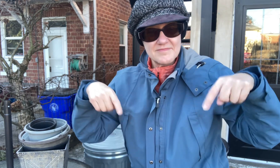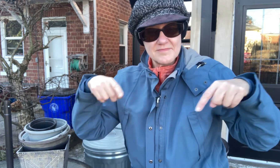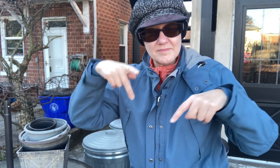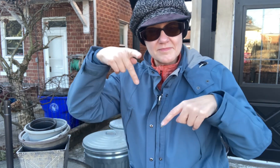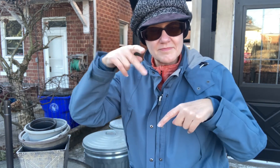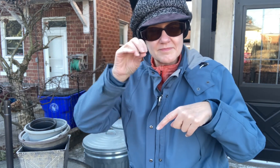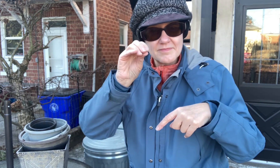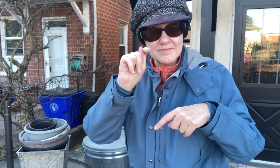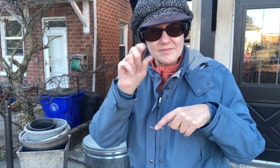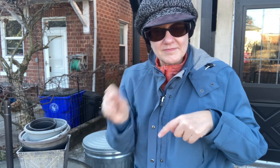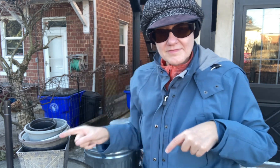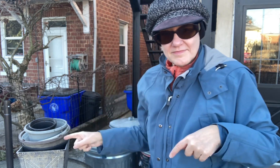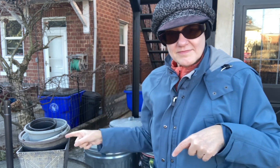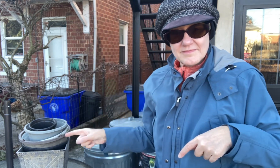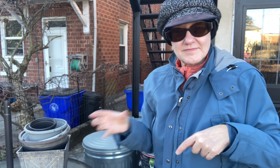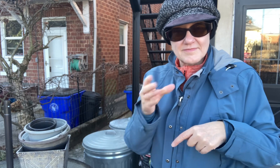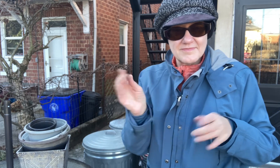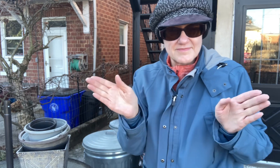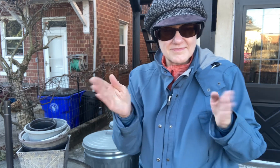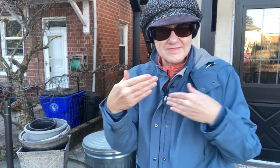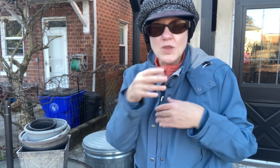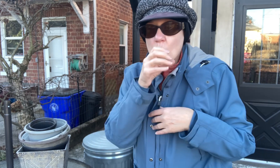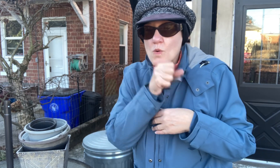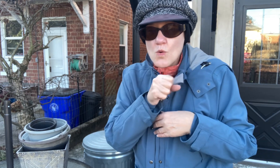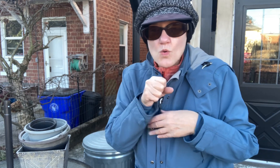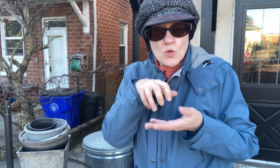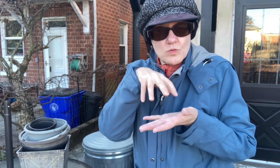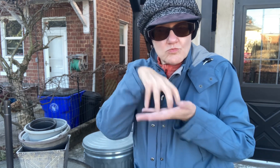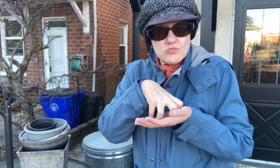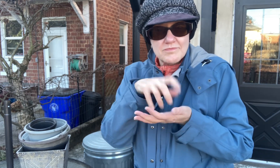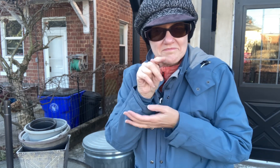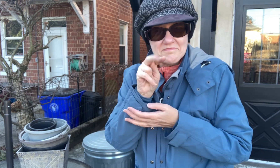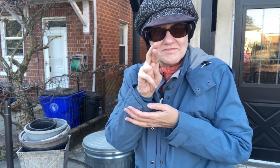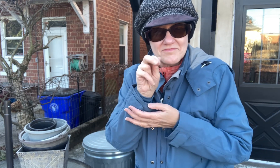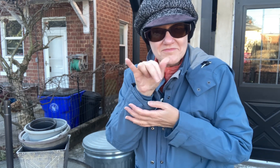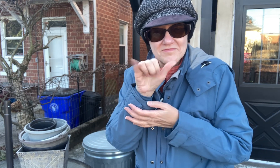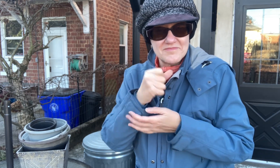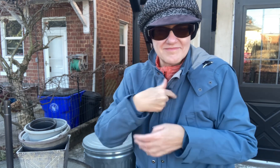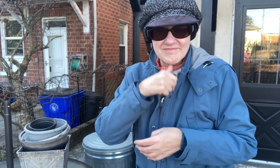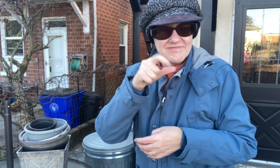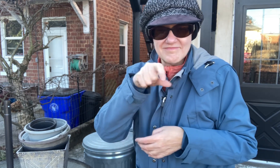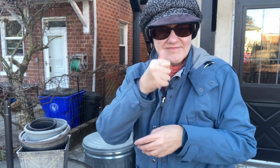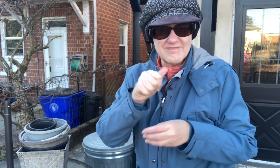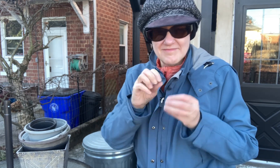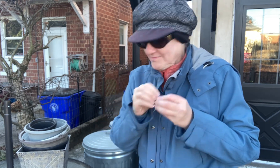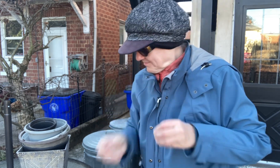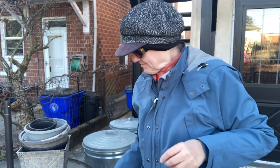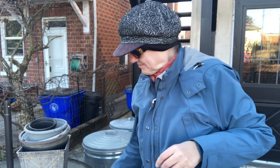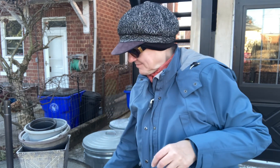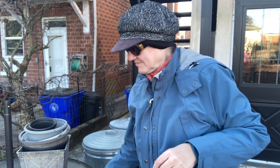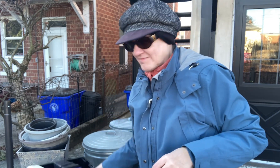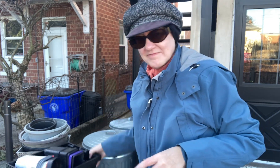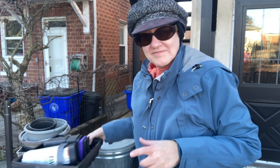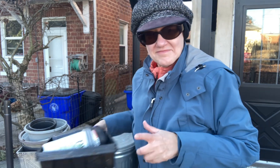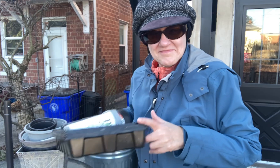and a variety of pots along with some old weak trays i don't need anymore